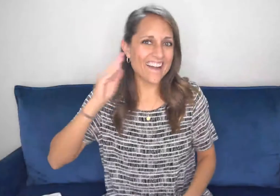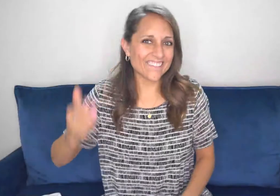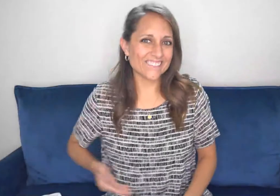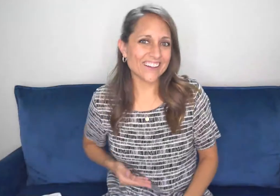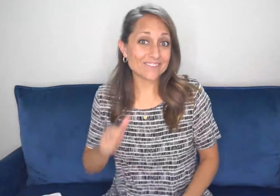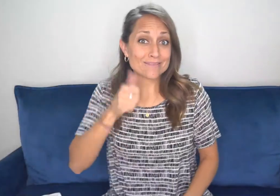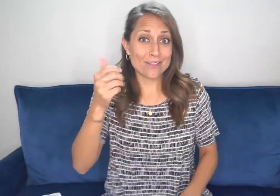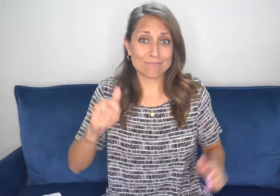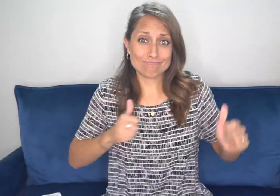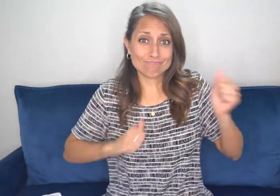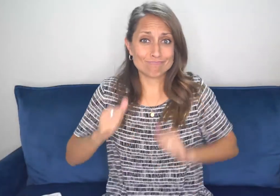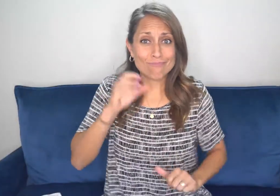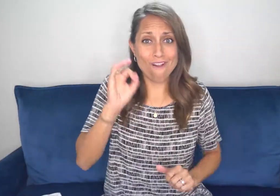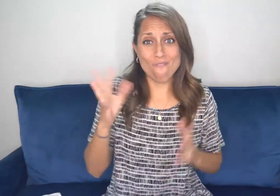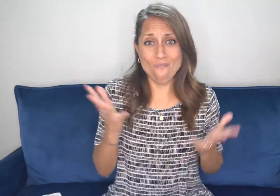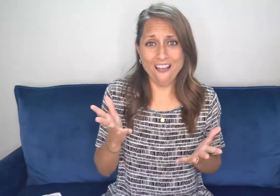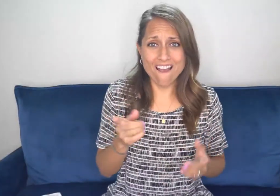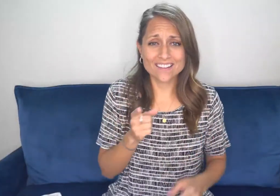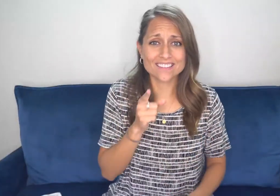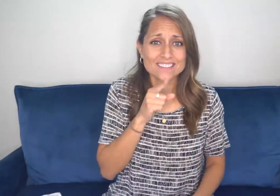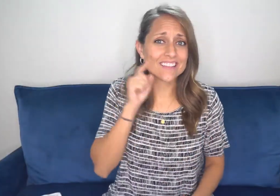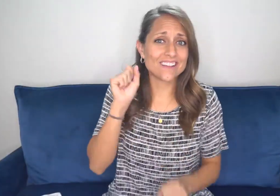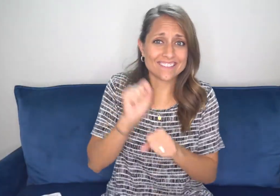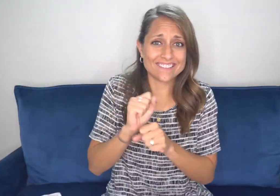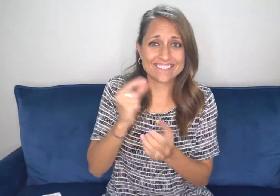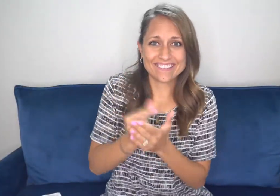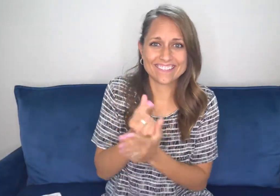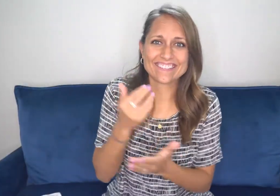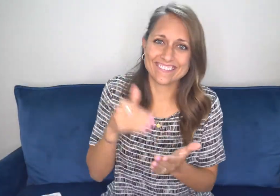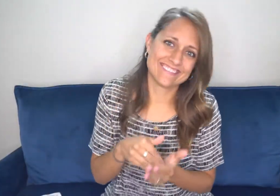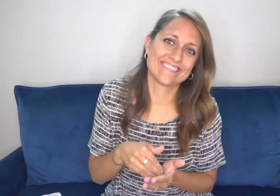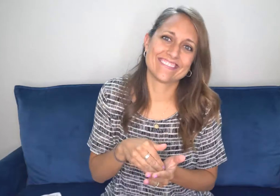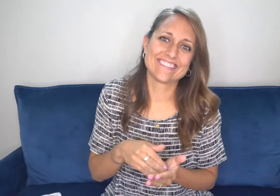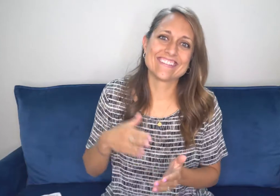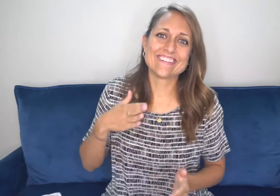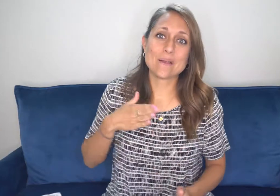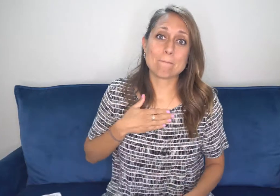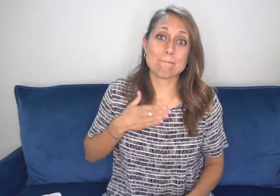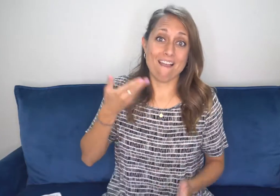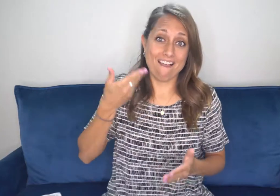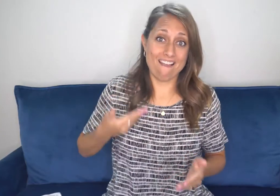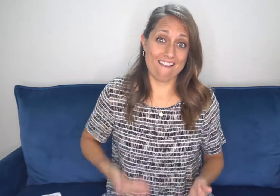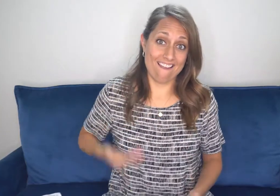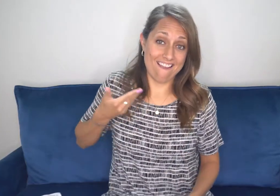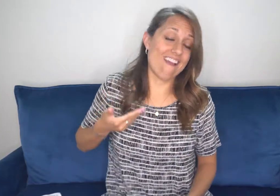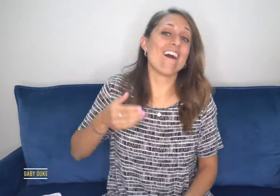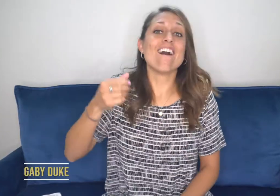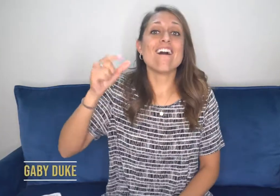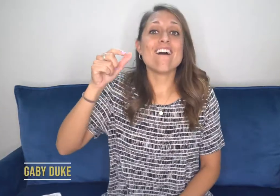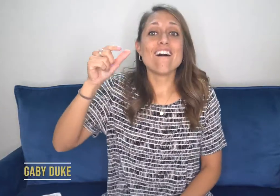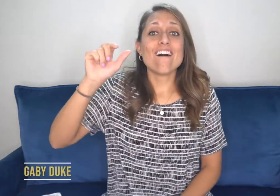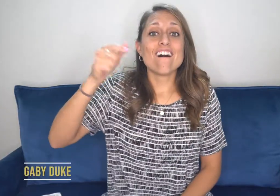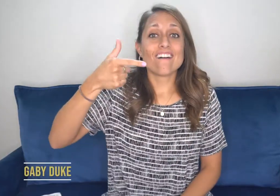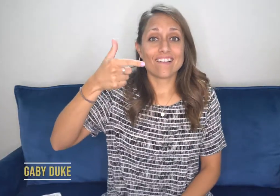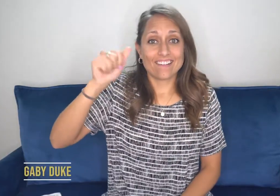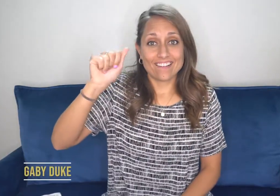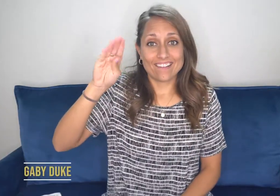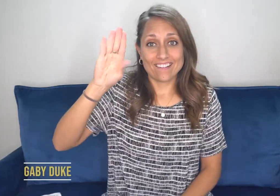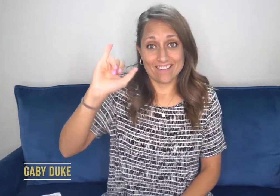Hello, everyone, and welcome to another episode of Definitely Gospel-Centered. I am your host, Gabby Duke,